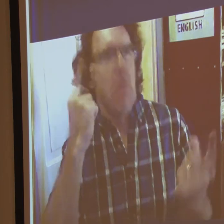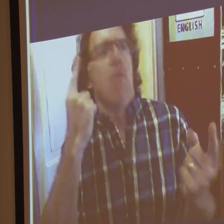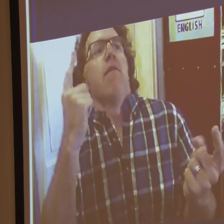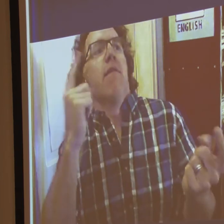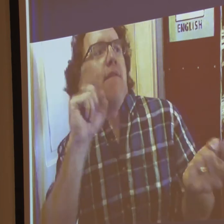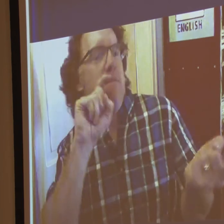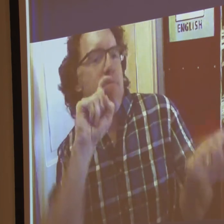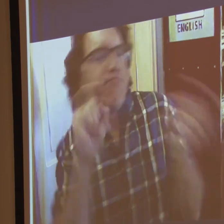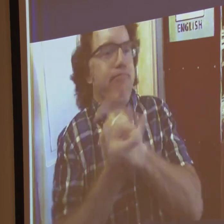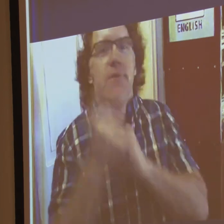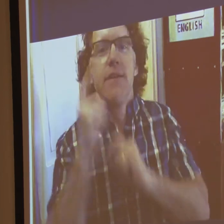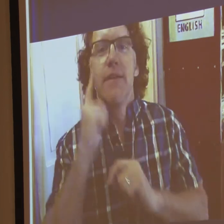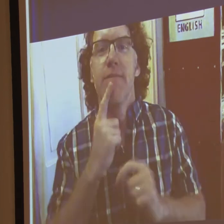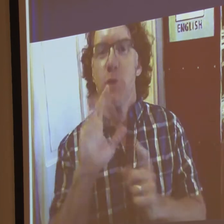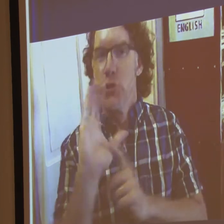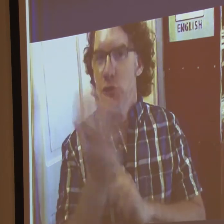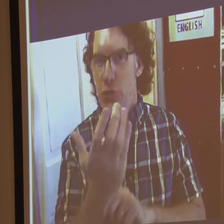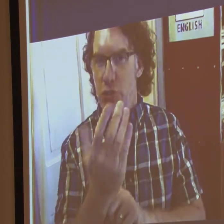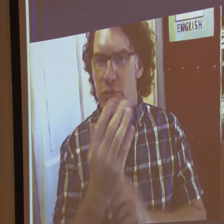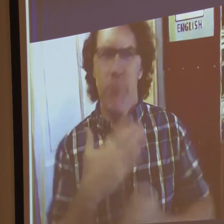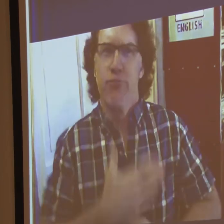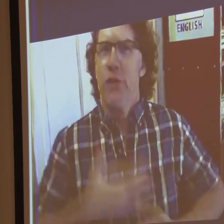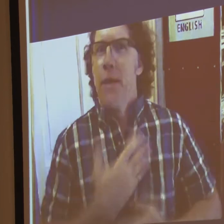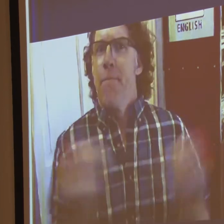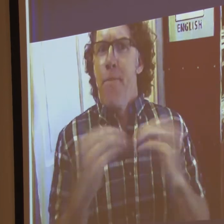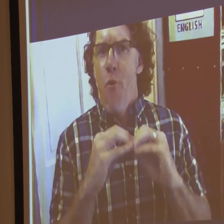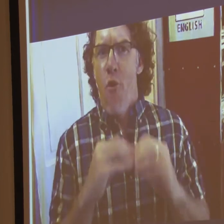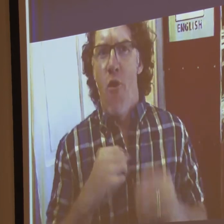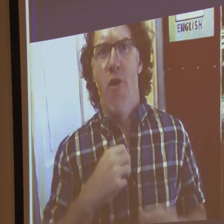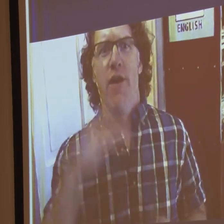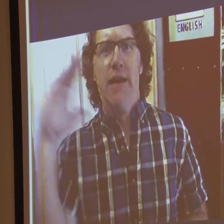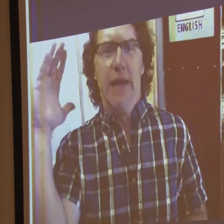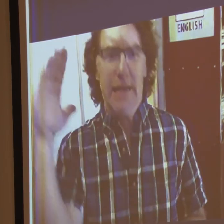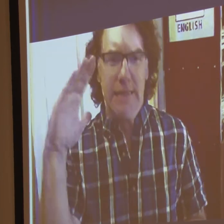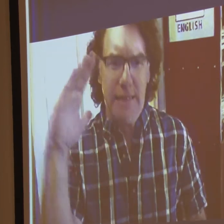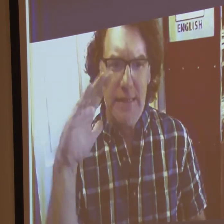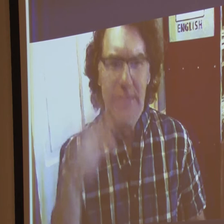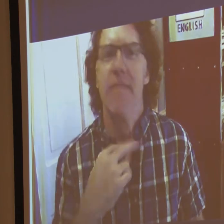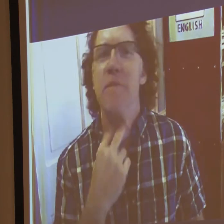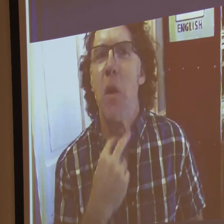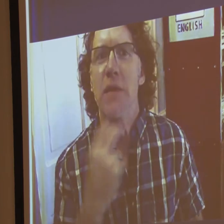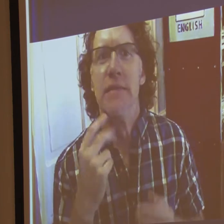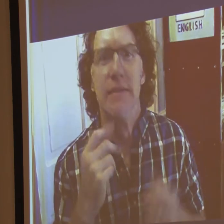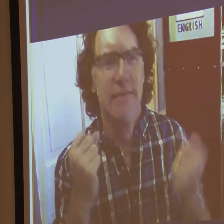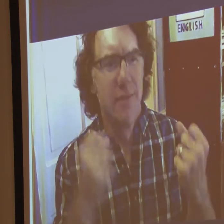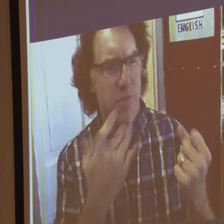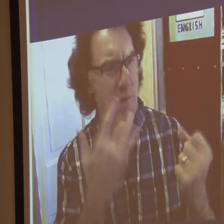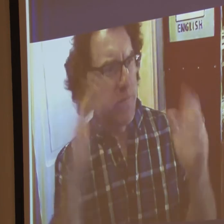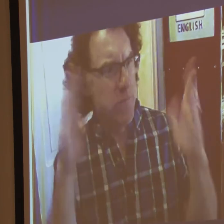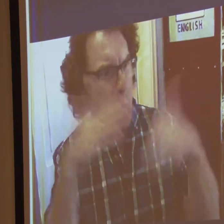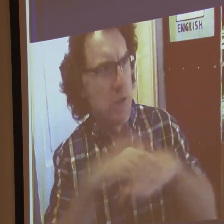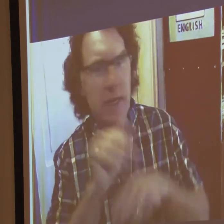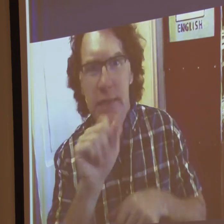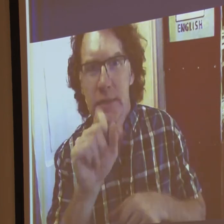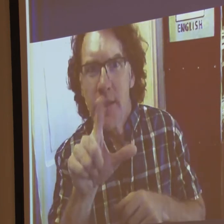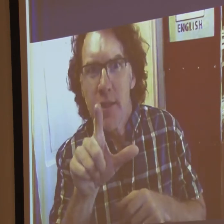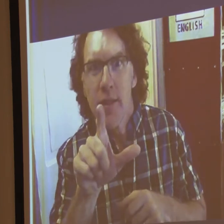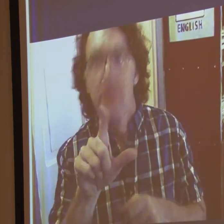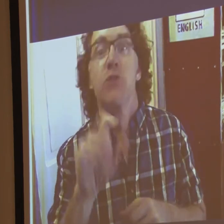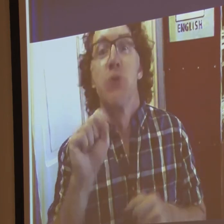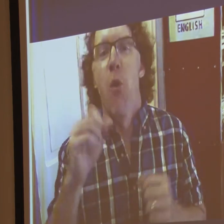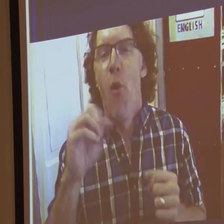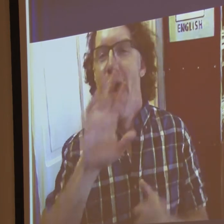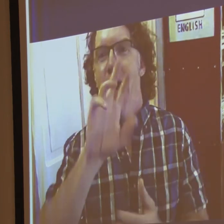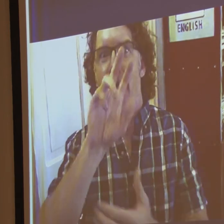I had full access. And it completely changed my life. My experience and my appreciation of deaf culture was